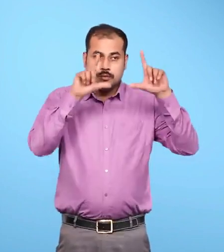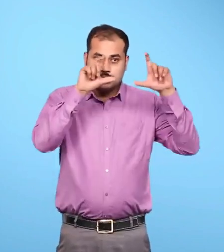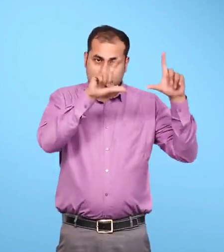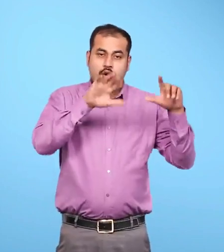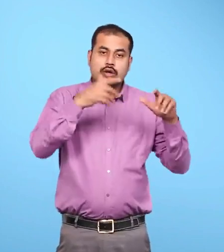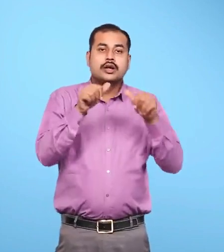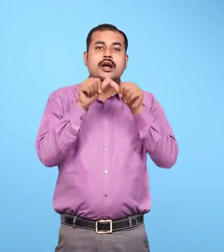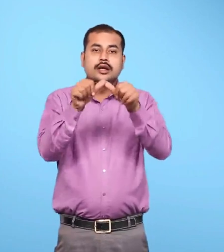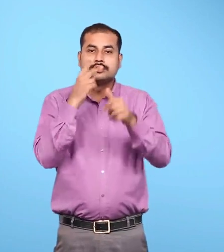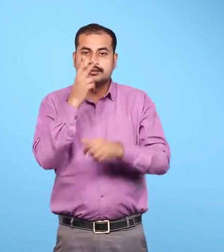and your answer.